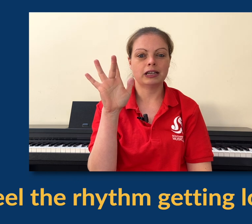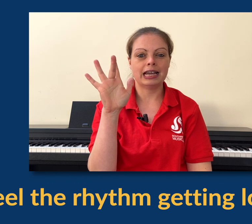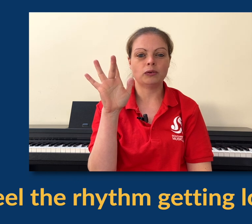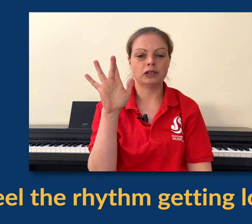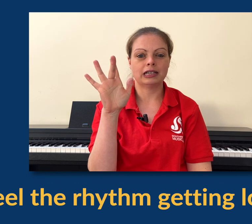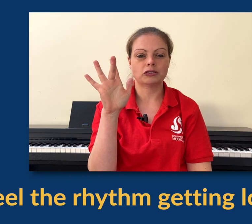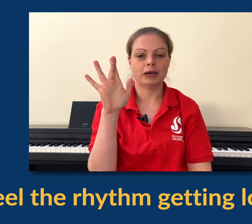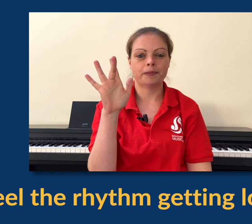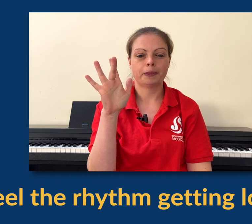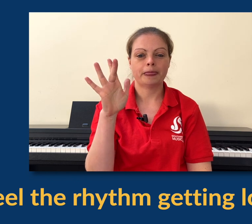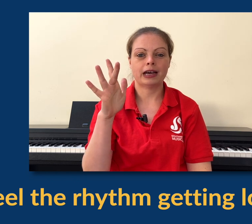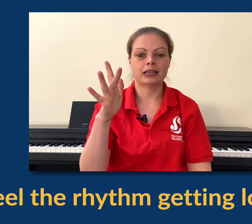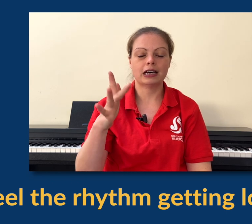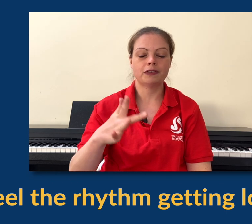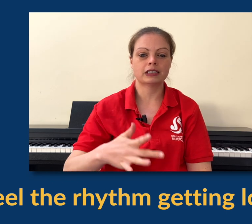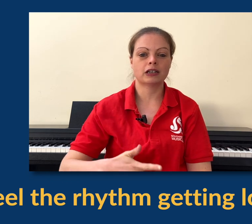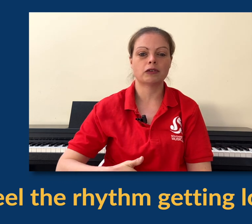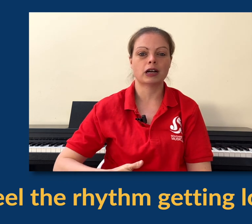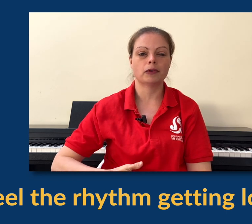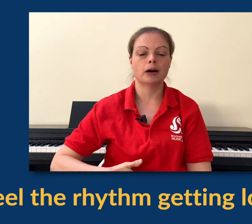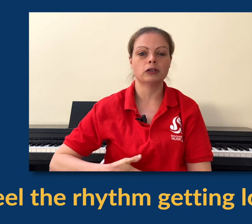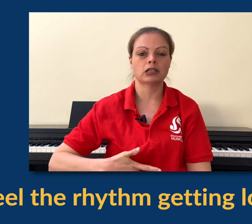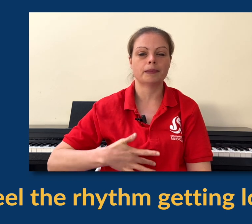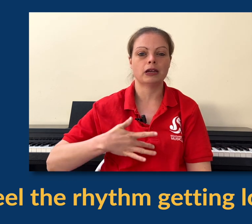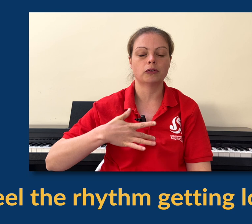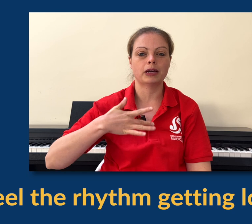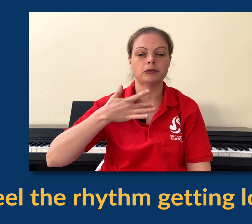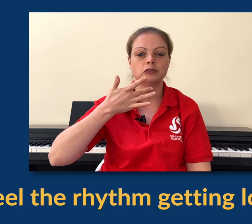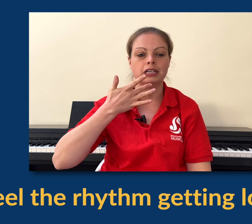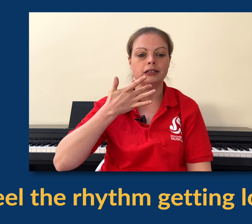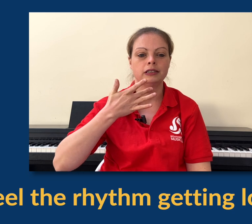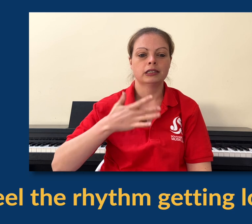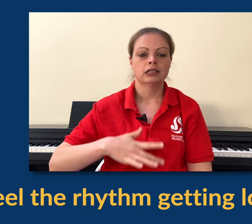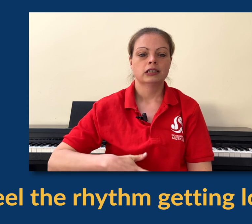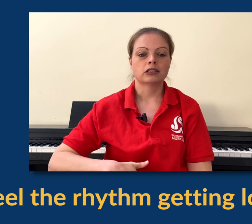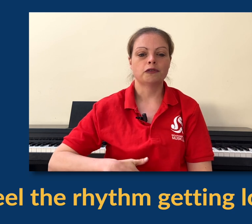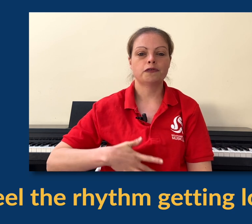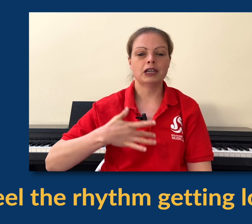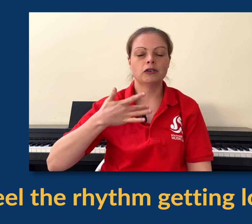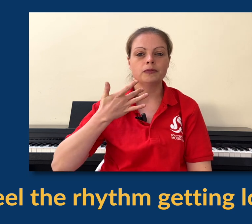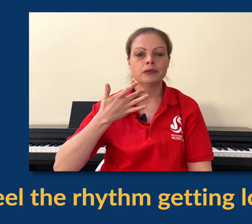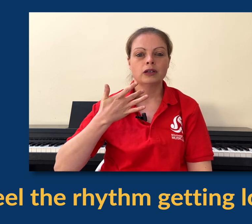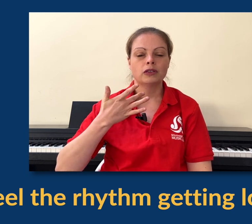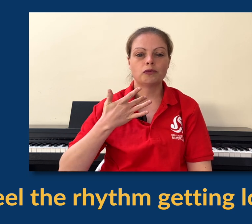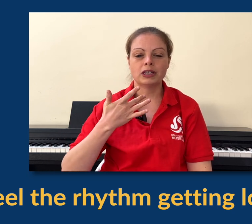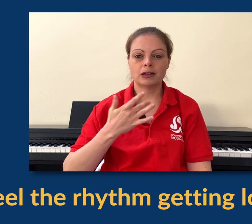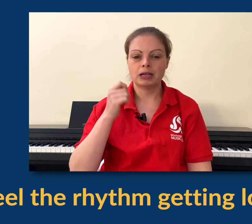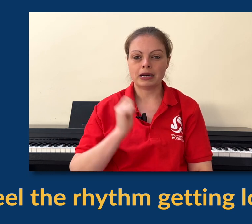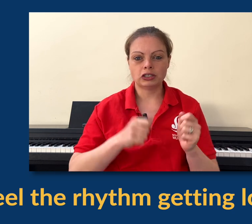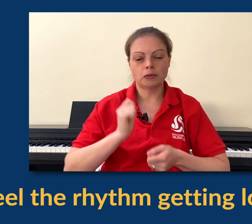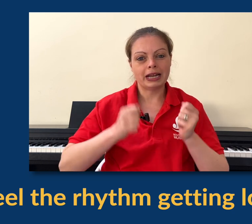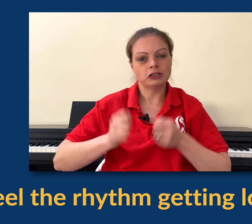finger inwards a little bit and then that finger is going to run up up your tummy all the way up to your chin. So feel the